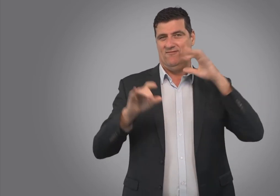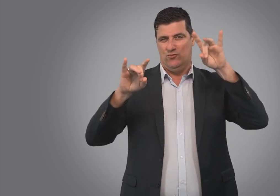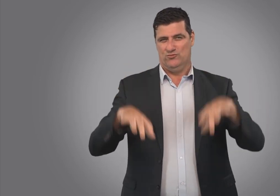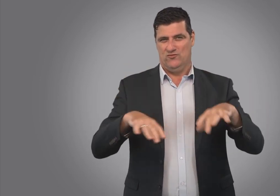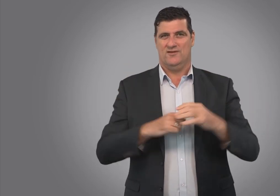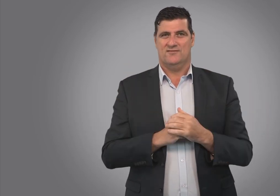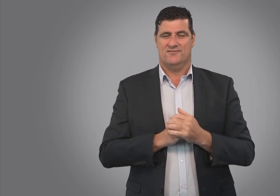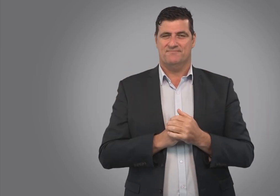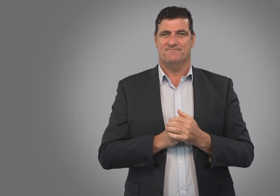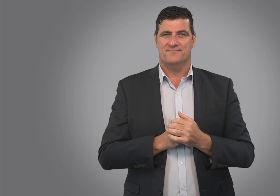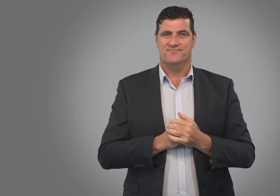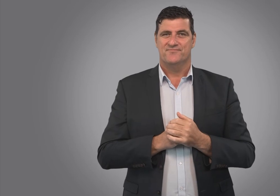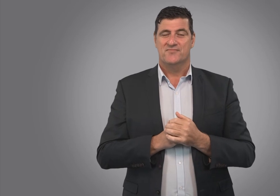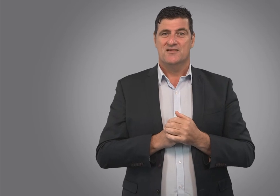benefits for the Deaf Australian community.